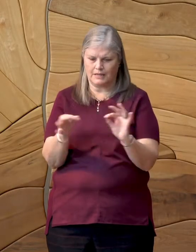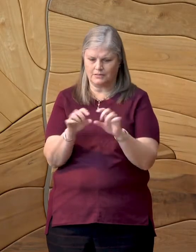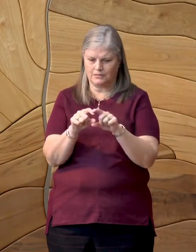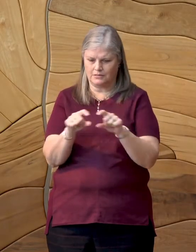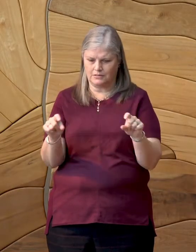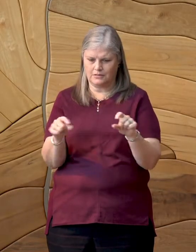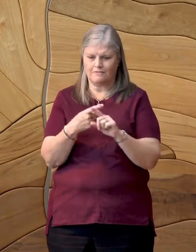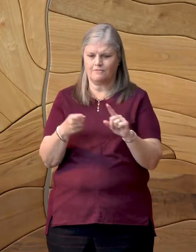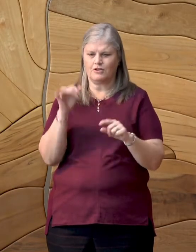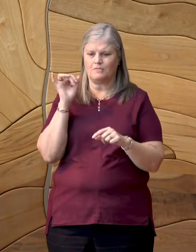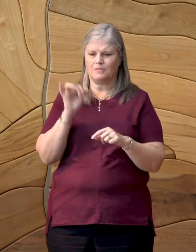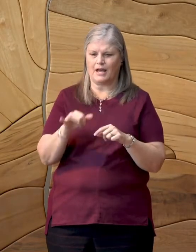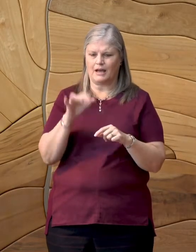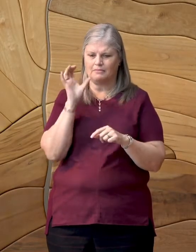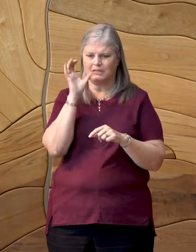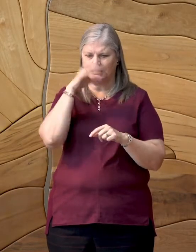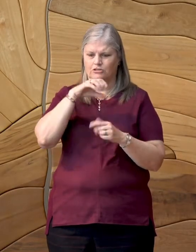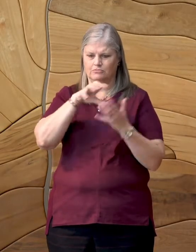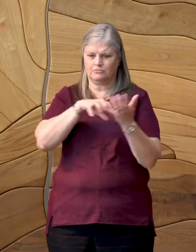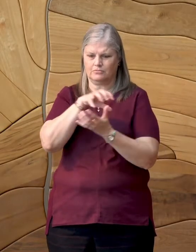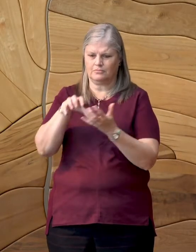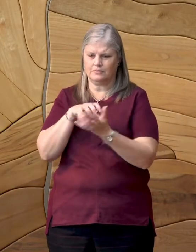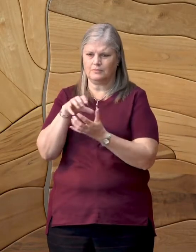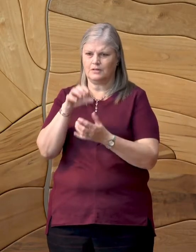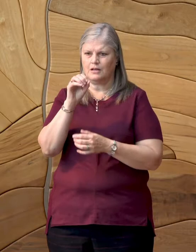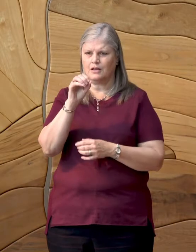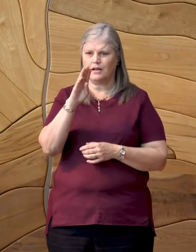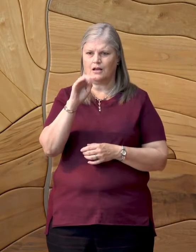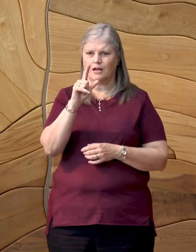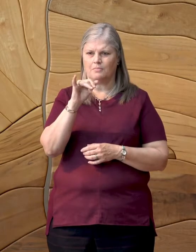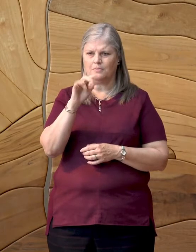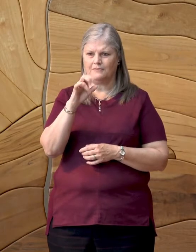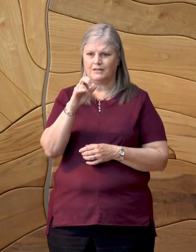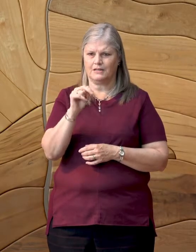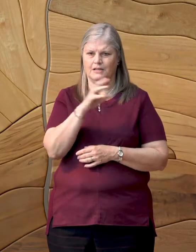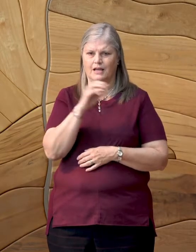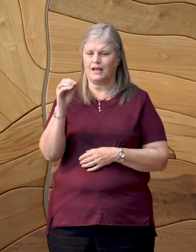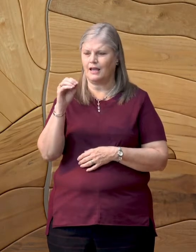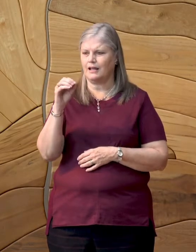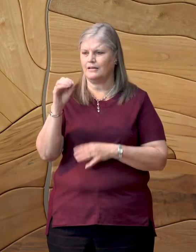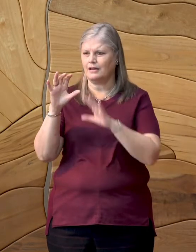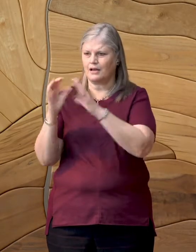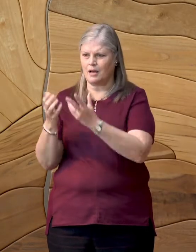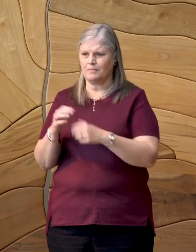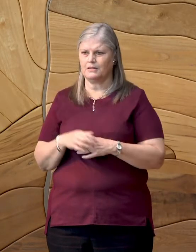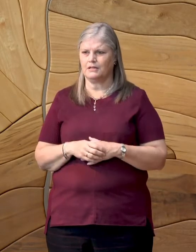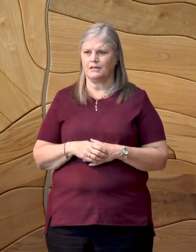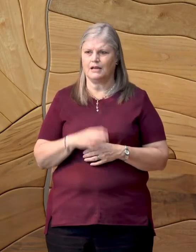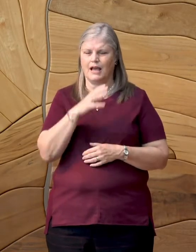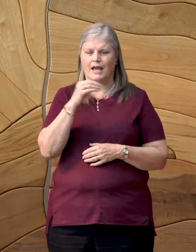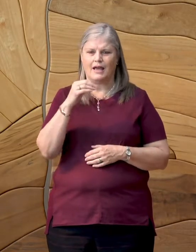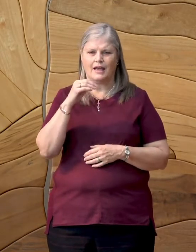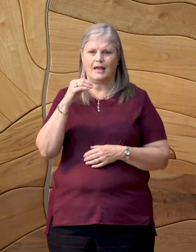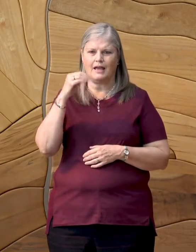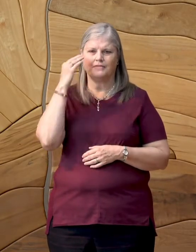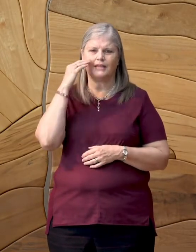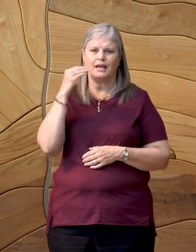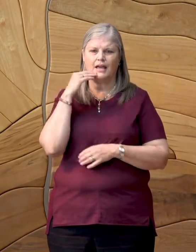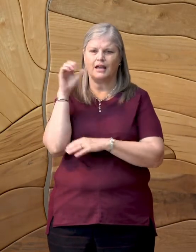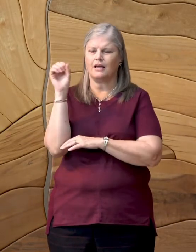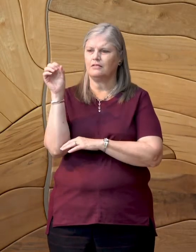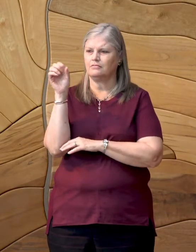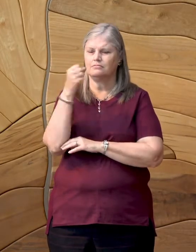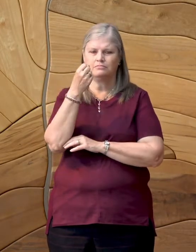that mysterious conglomerate, Oblivion and Company. The hooked head stares from its house